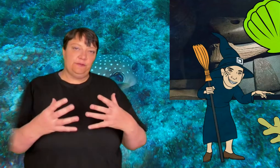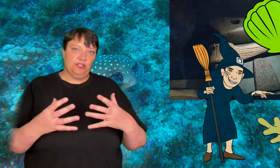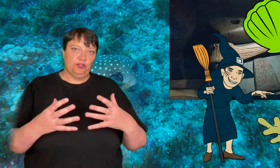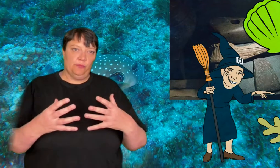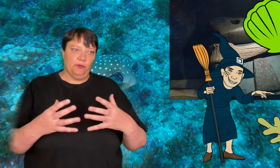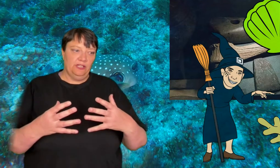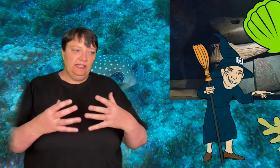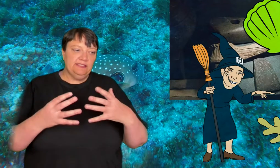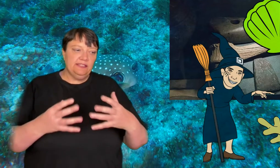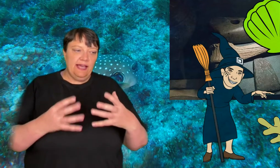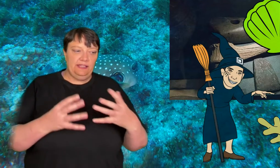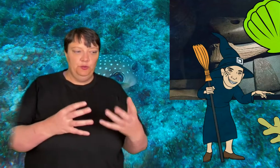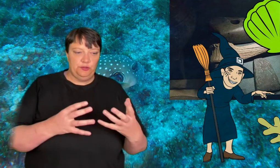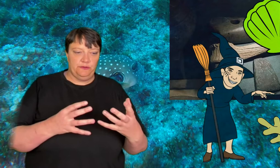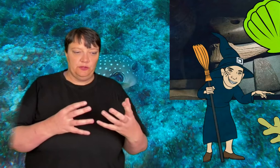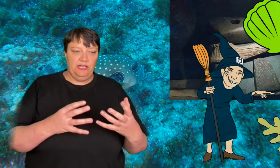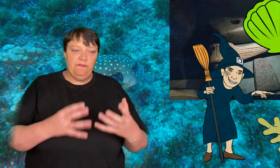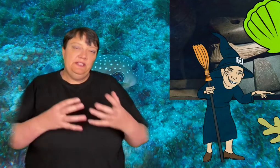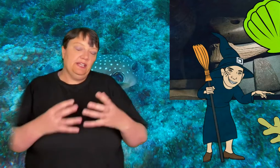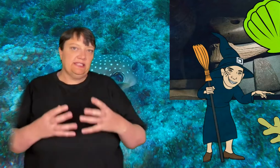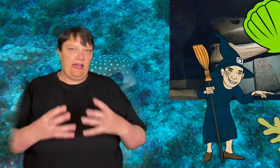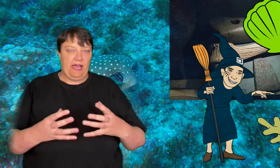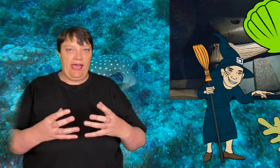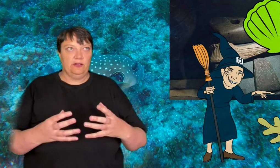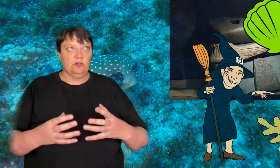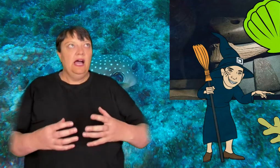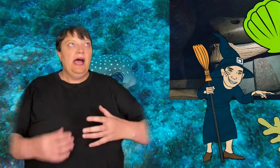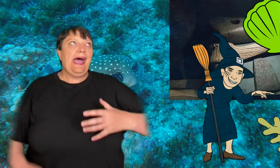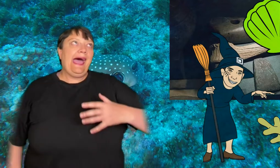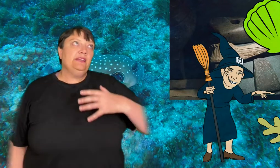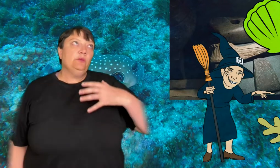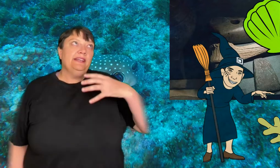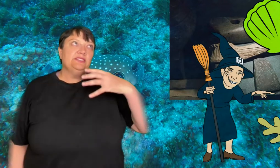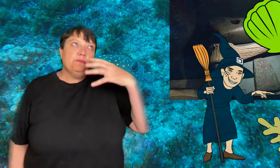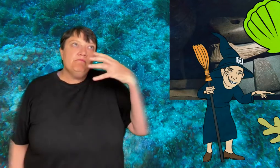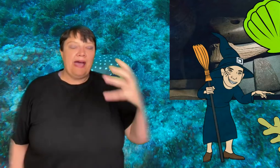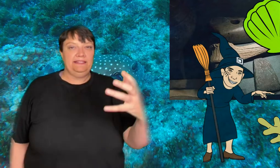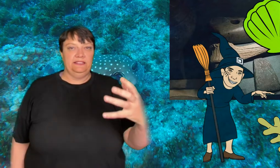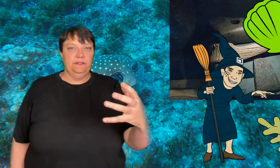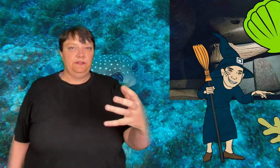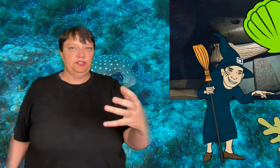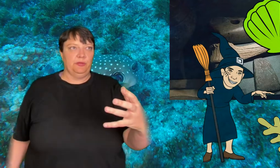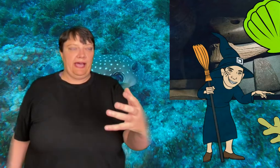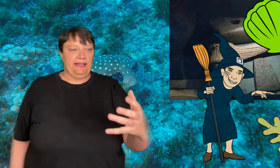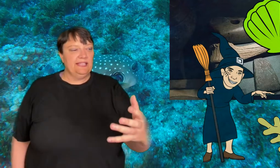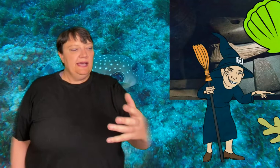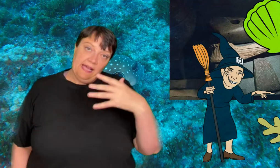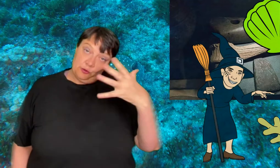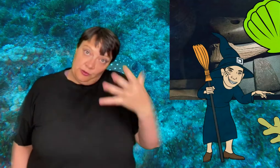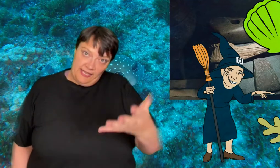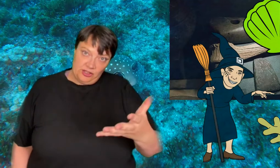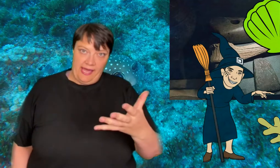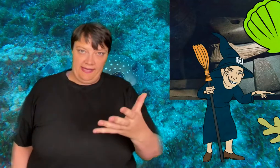axe for example isn't that useful if it doesn't have a handle. A handle makes a dramatic difference to an axe.